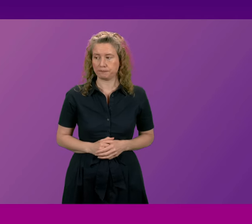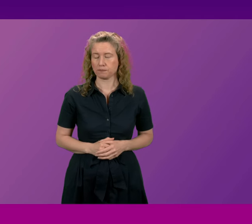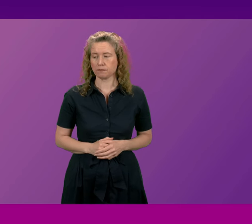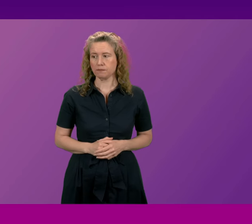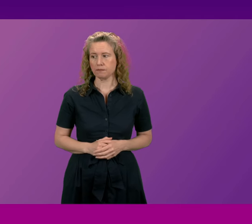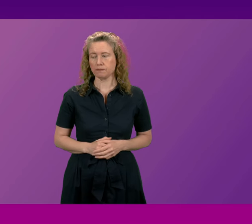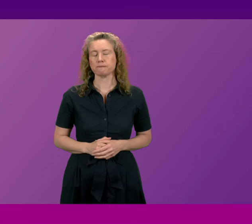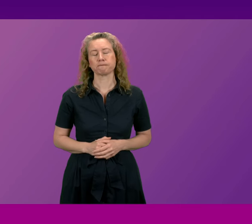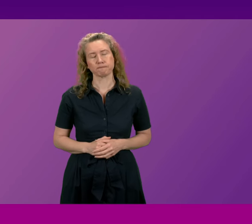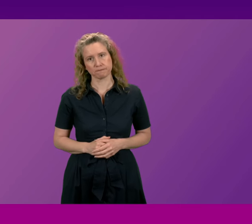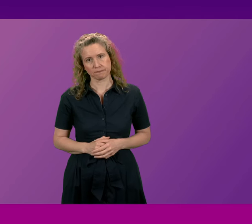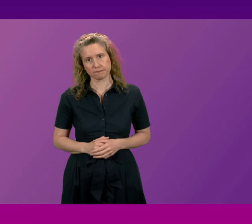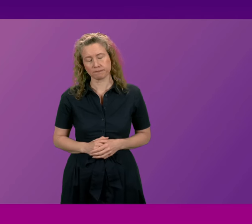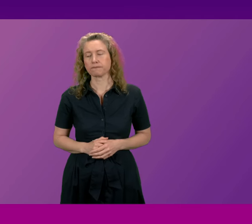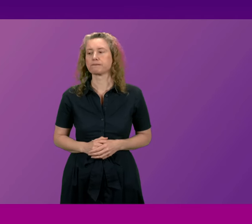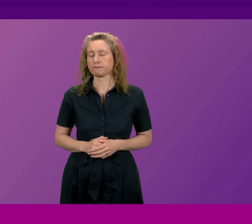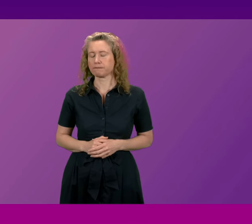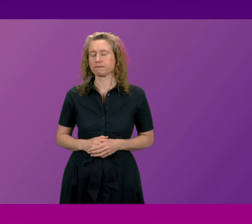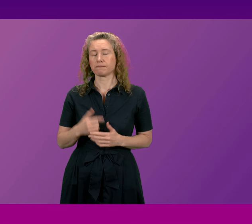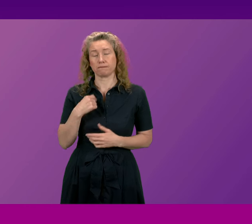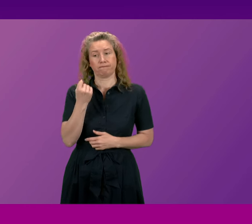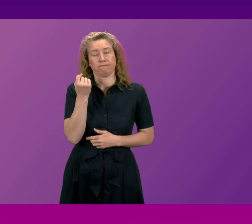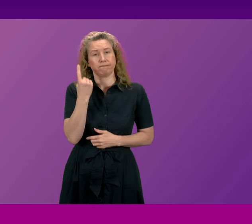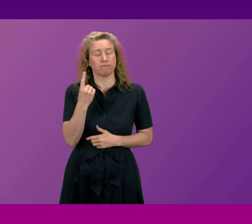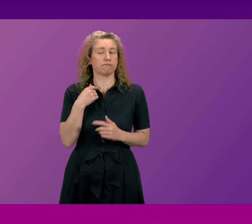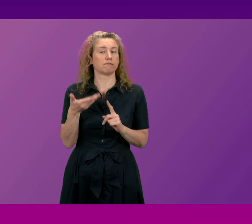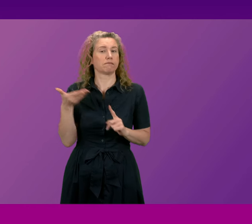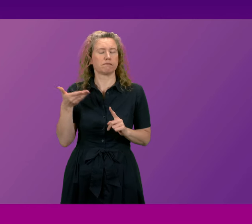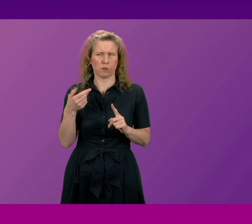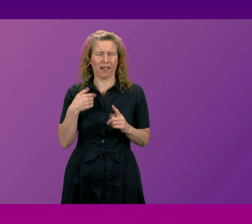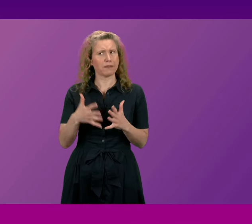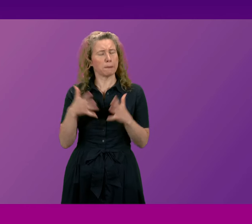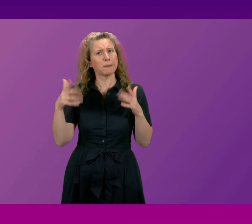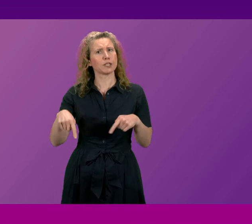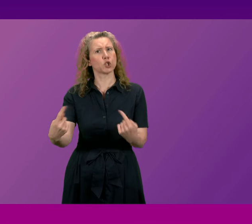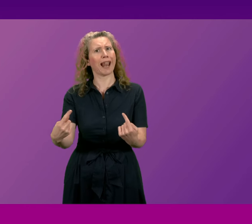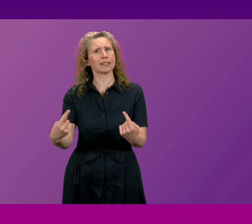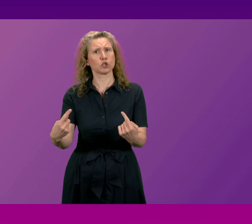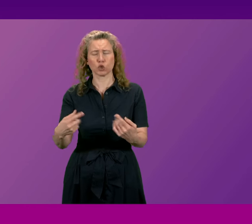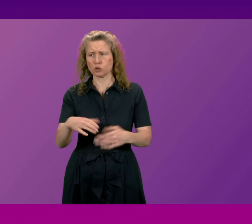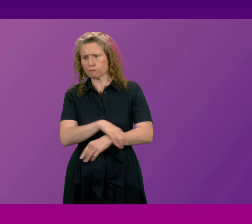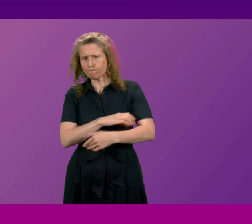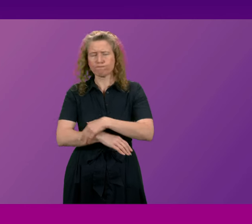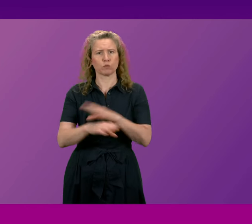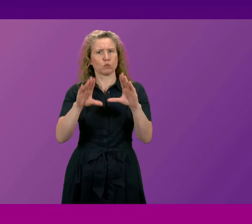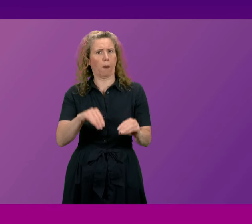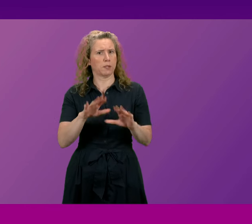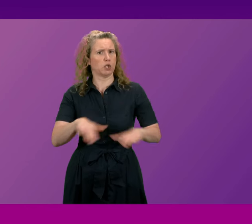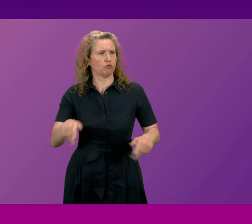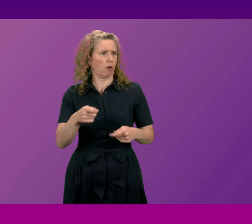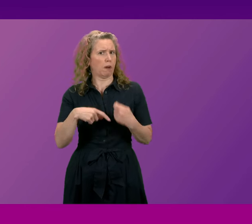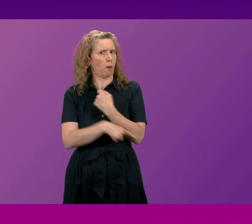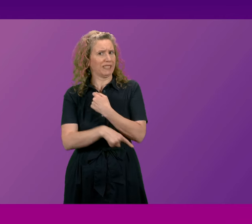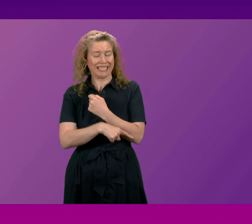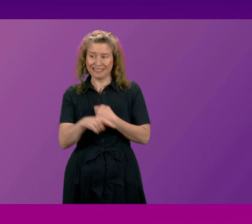President Officer, I recognise the enormity of the challenge that we face on child poverty. It's why it is the central